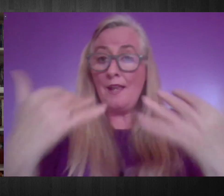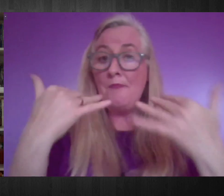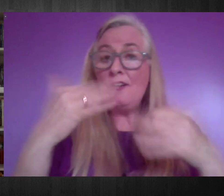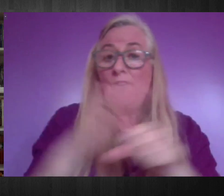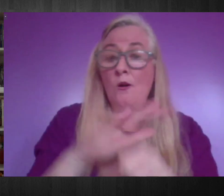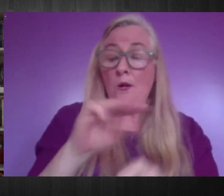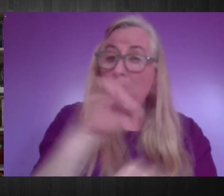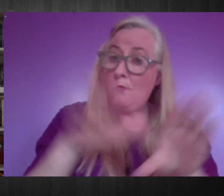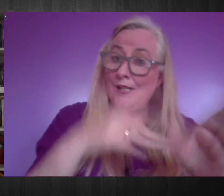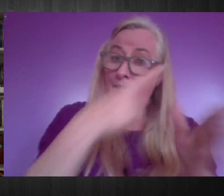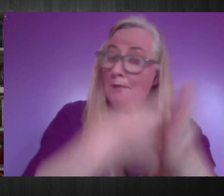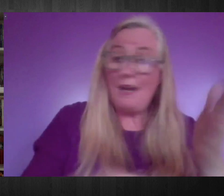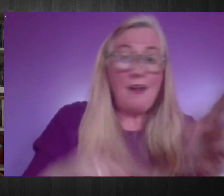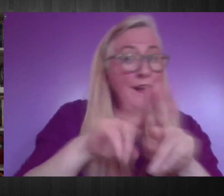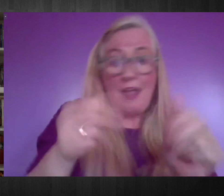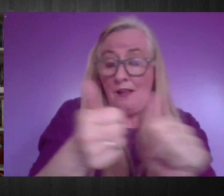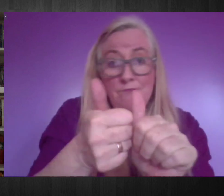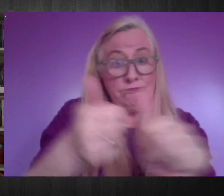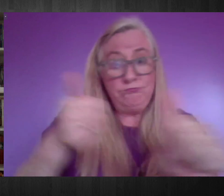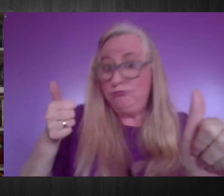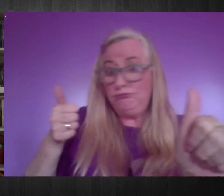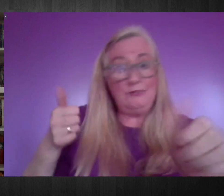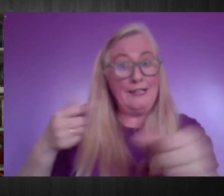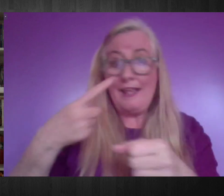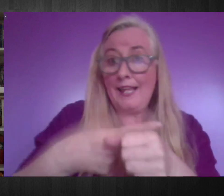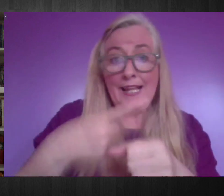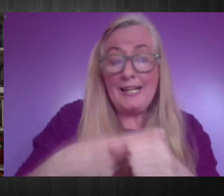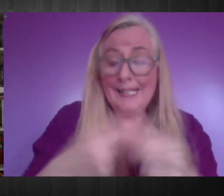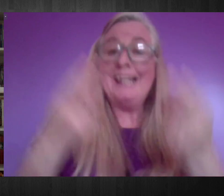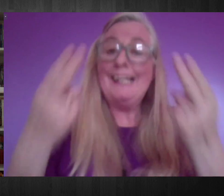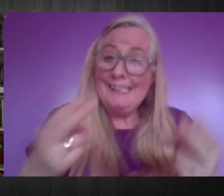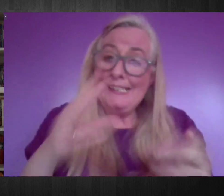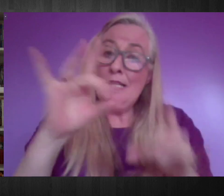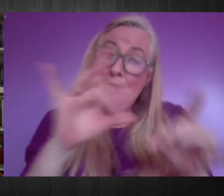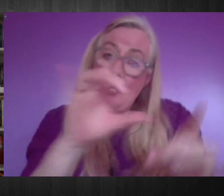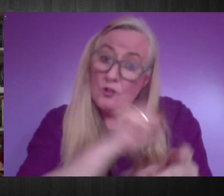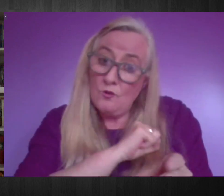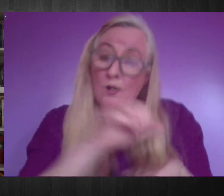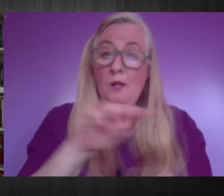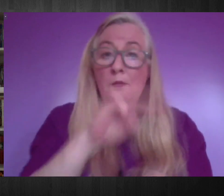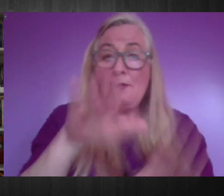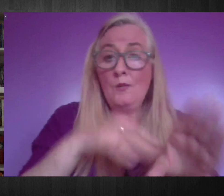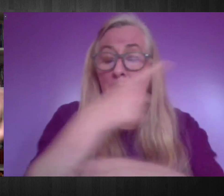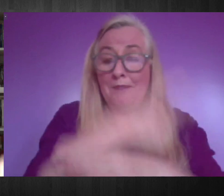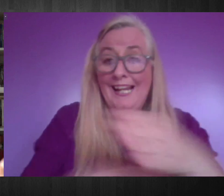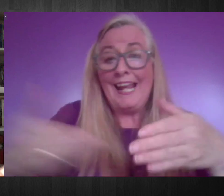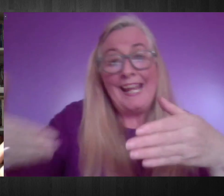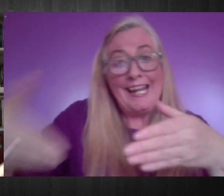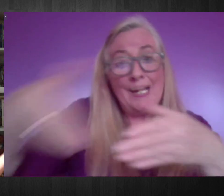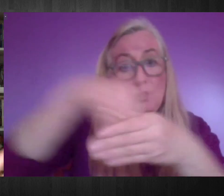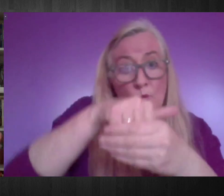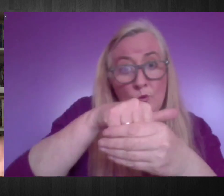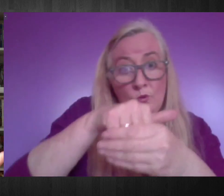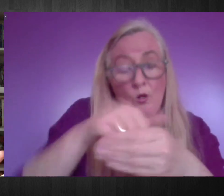left behind again. We will need to make sure that persons with disabilities are included in all the mainstream